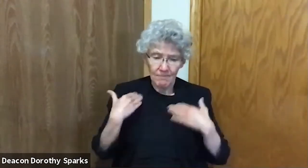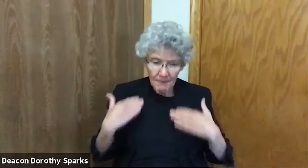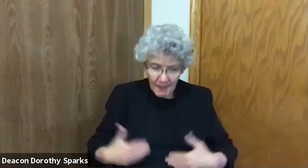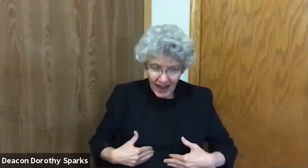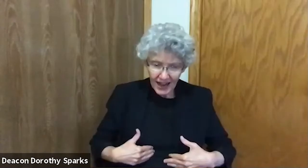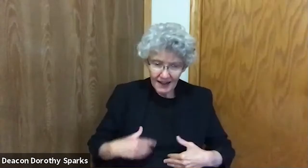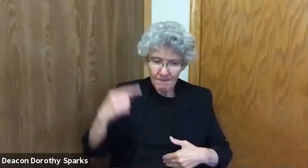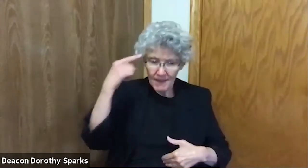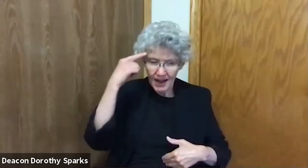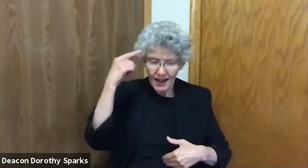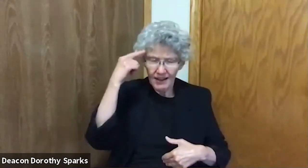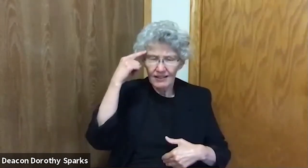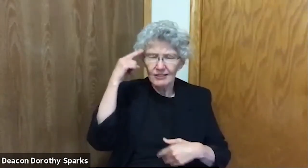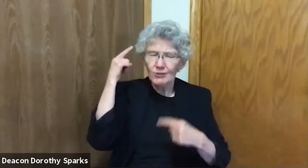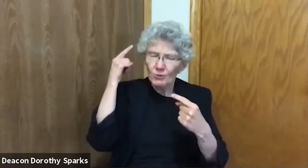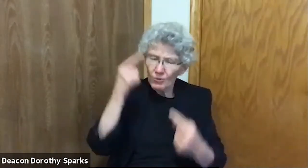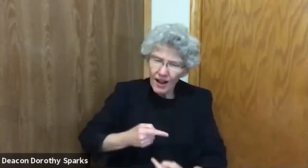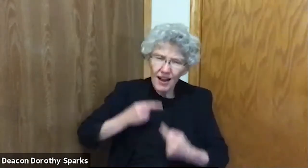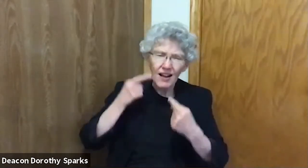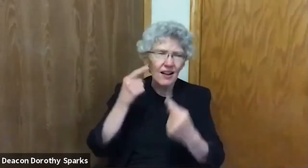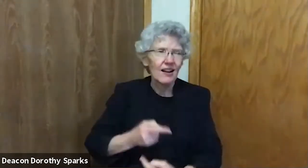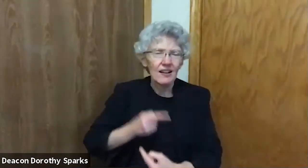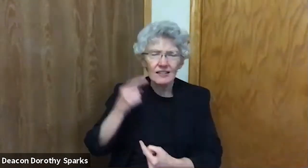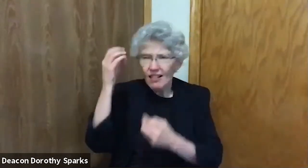for the bodies and minds suffering